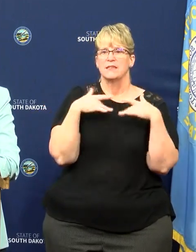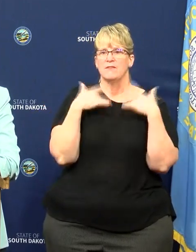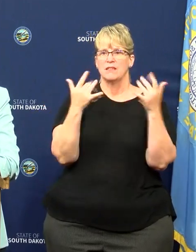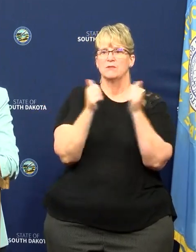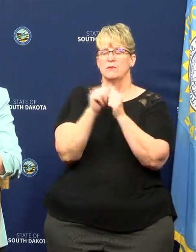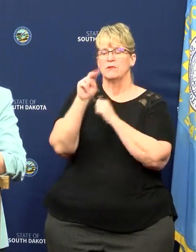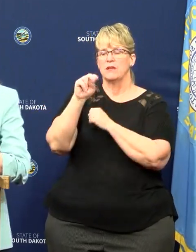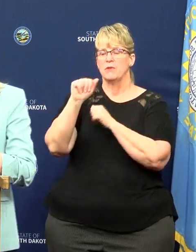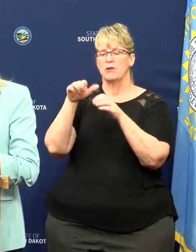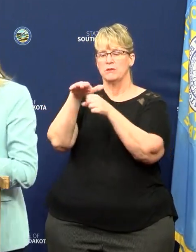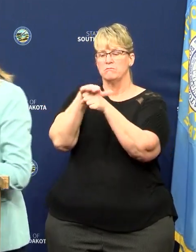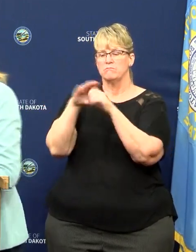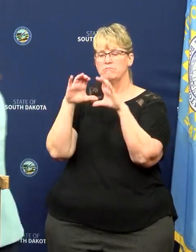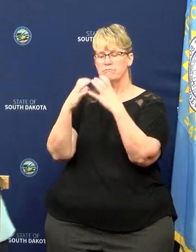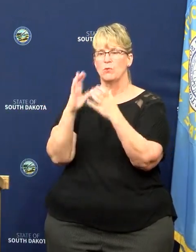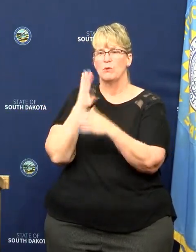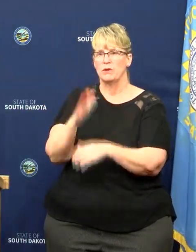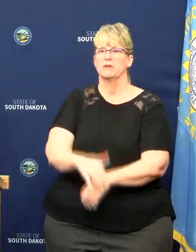many of our tribal areas.